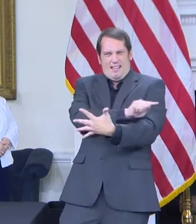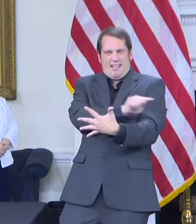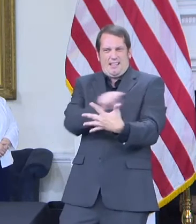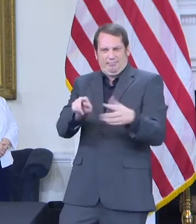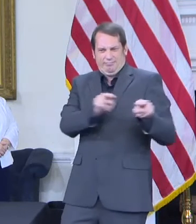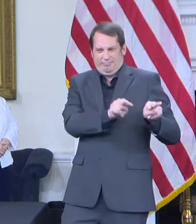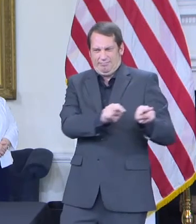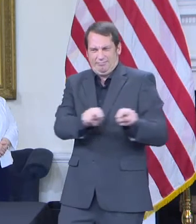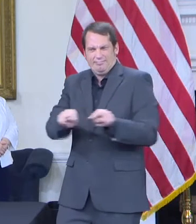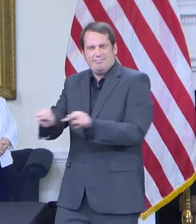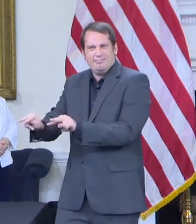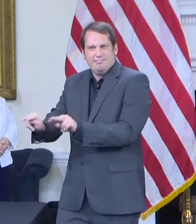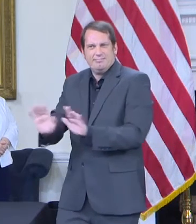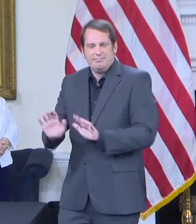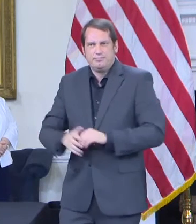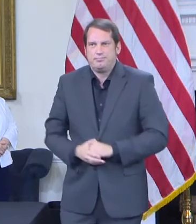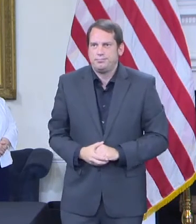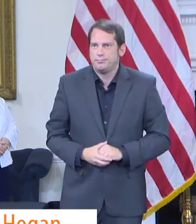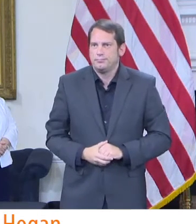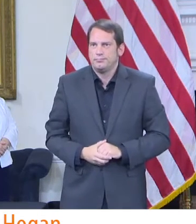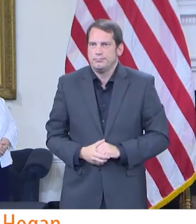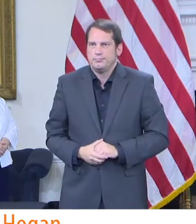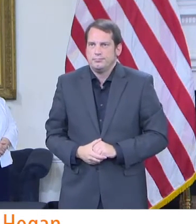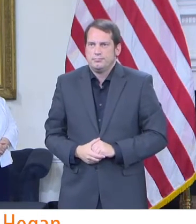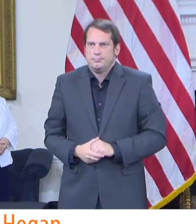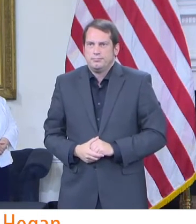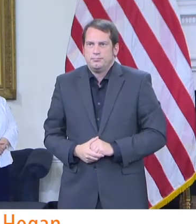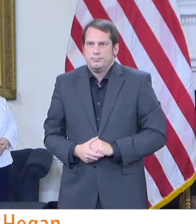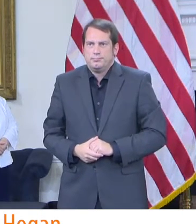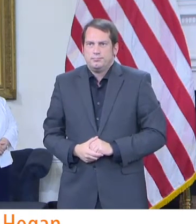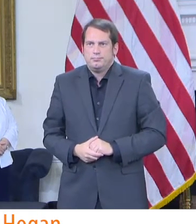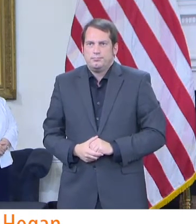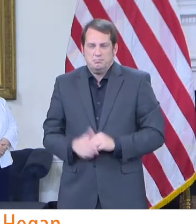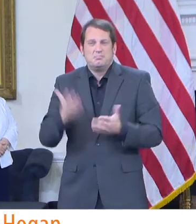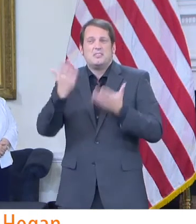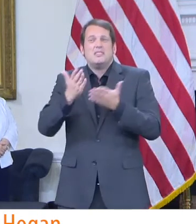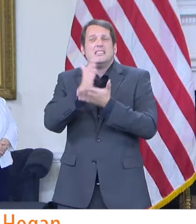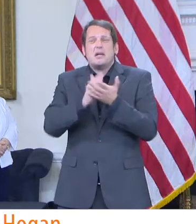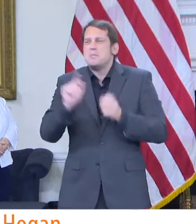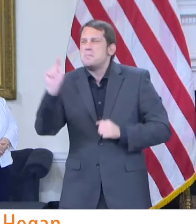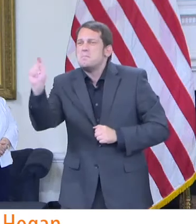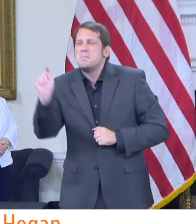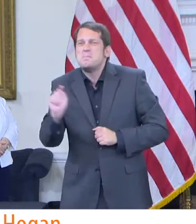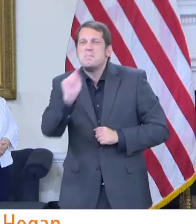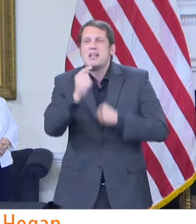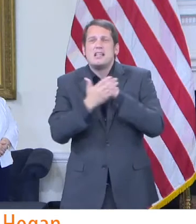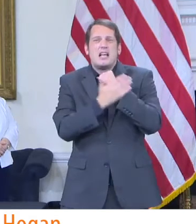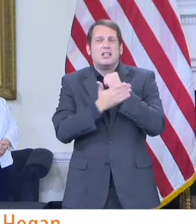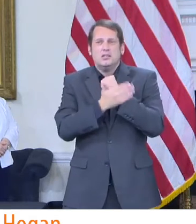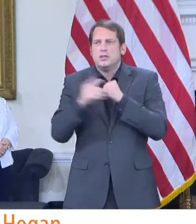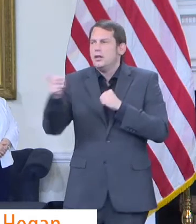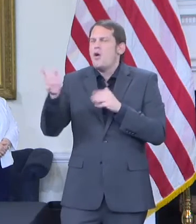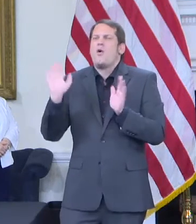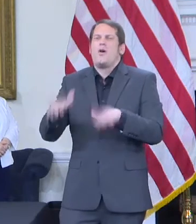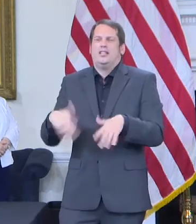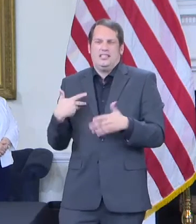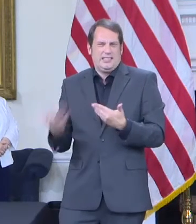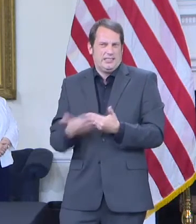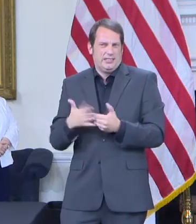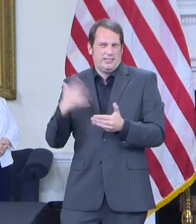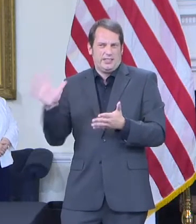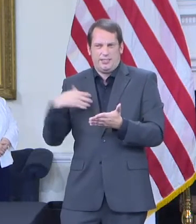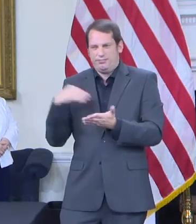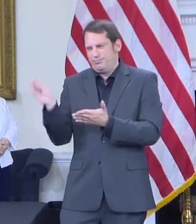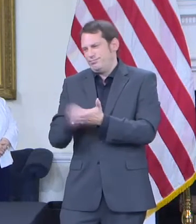Perhaps it was easier for a local school board to simply say they do not want to open